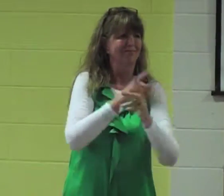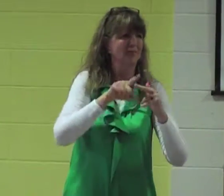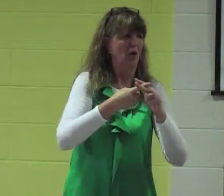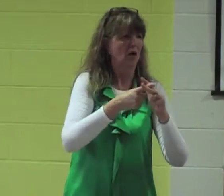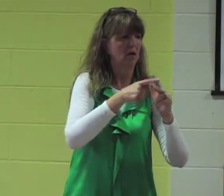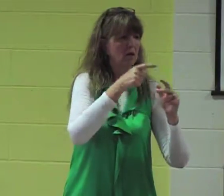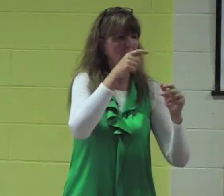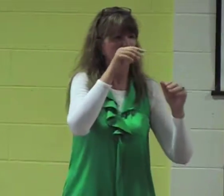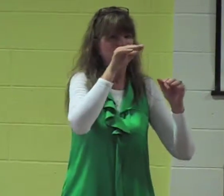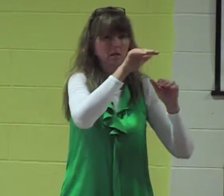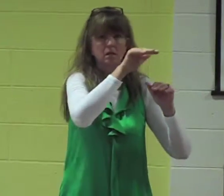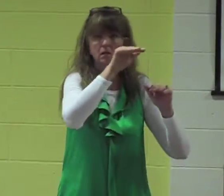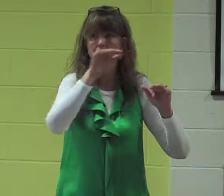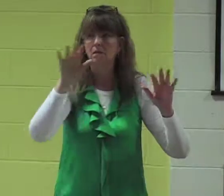So before I start,